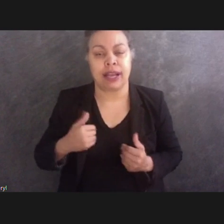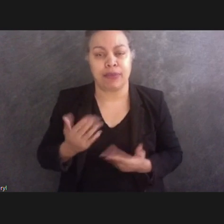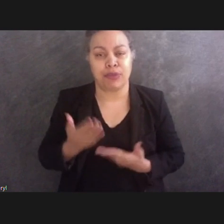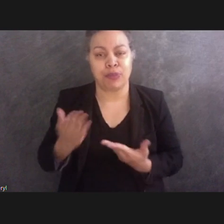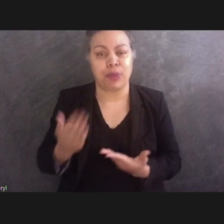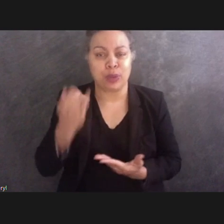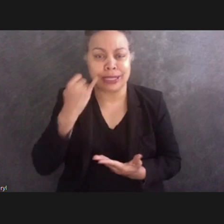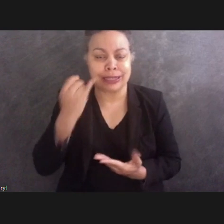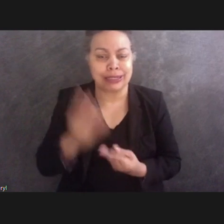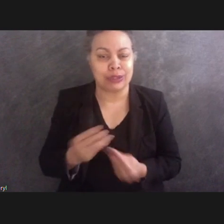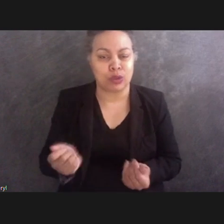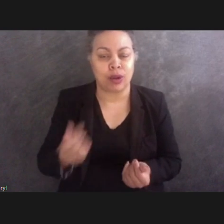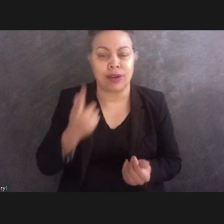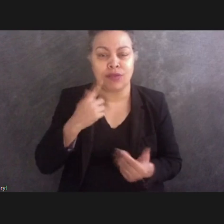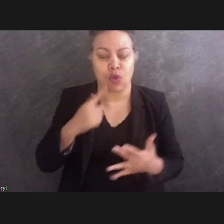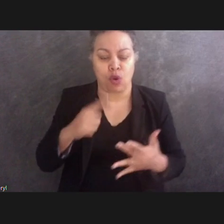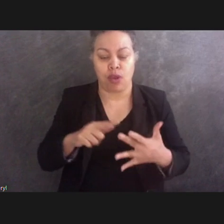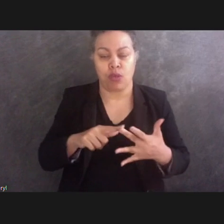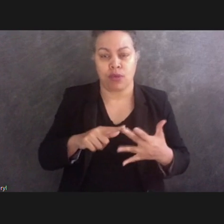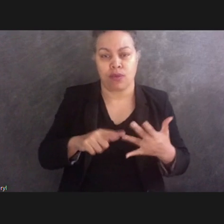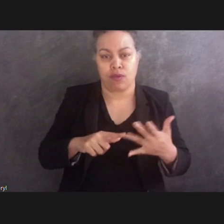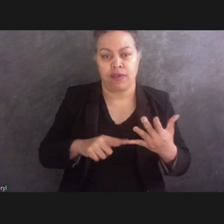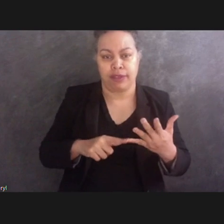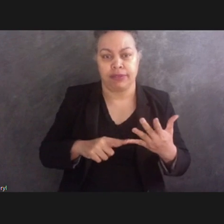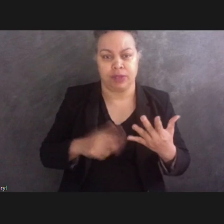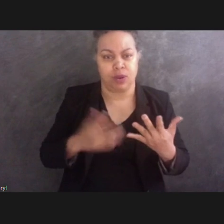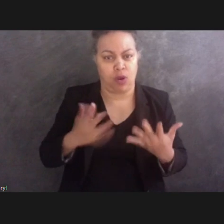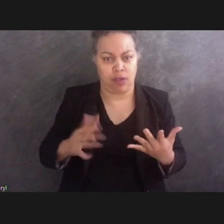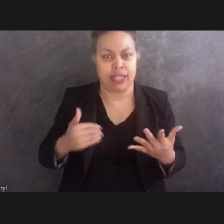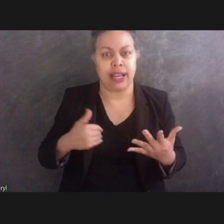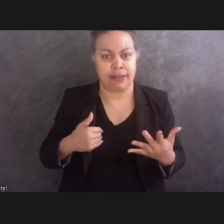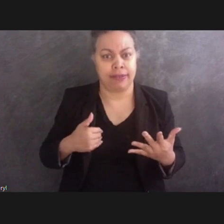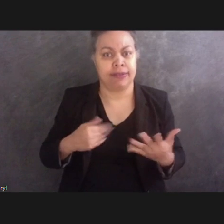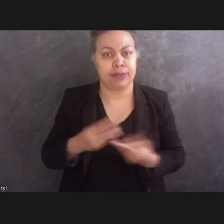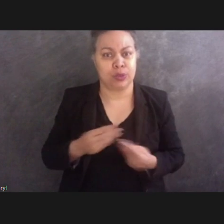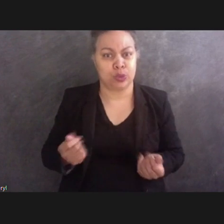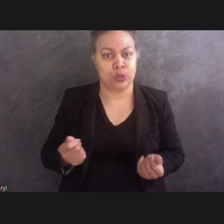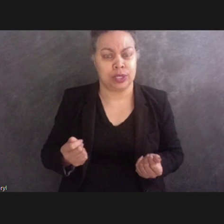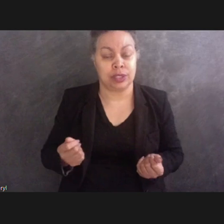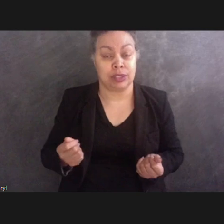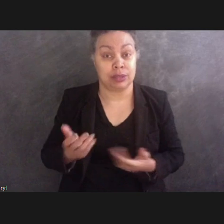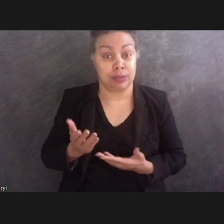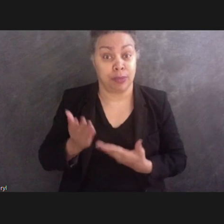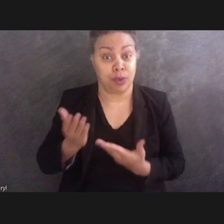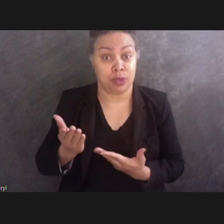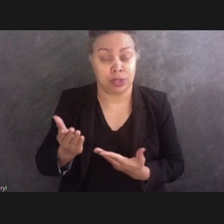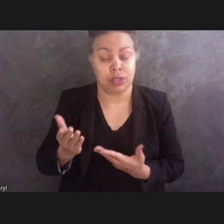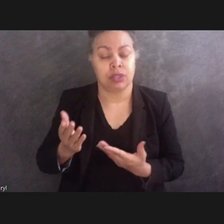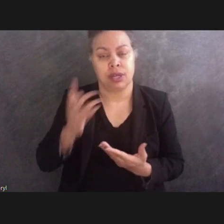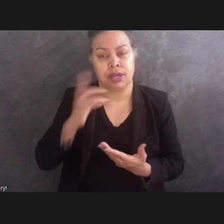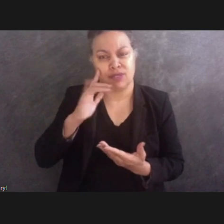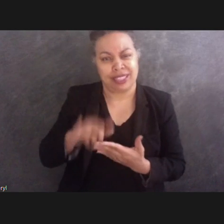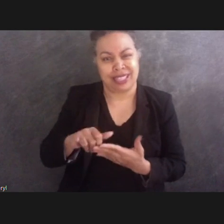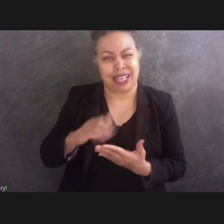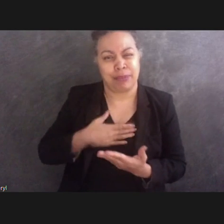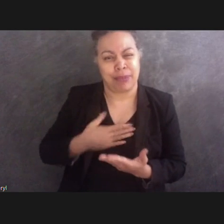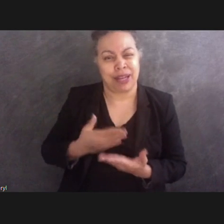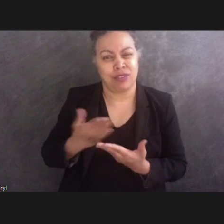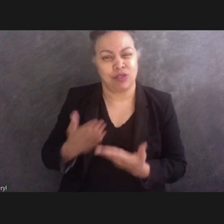models, wayfinding, and mitigating safety concerns. In those cases, my recommendations are offered to strengthen future